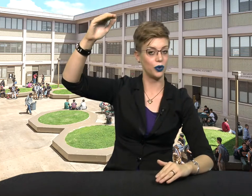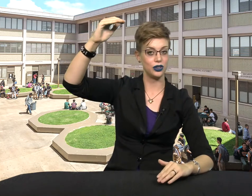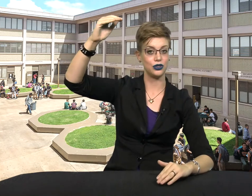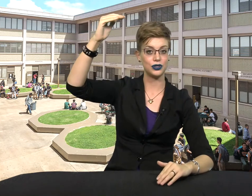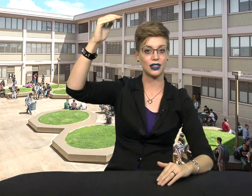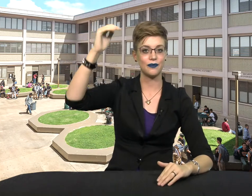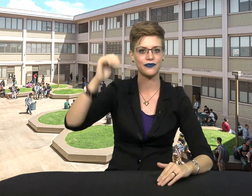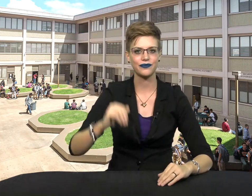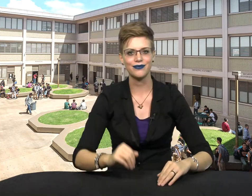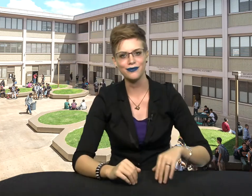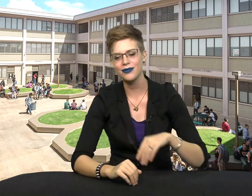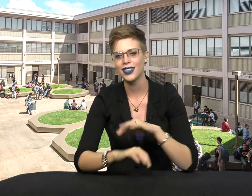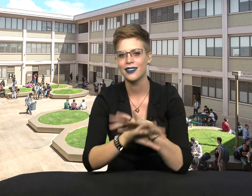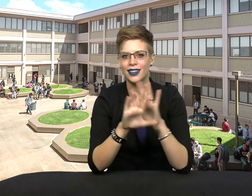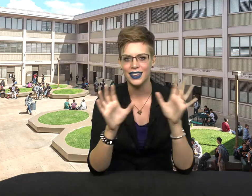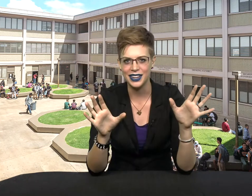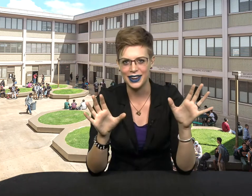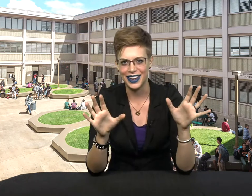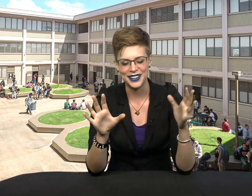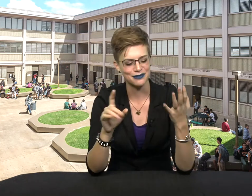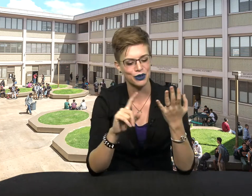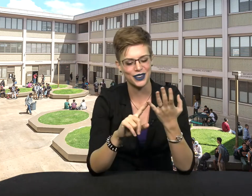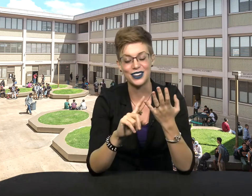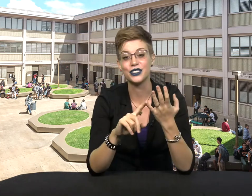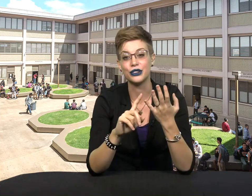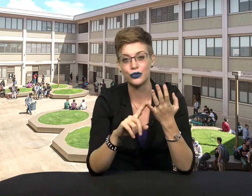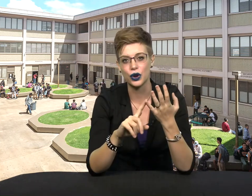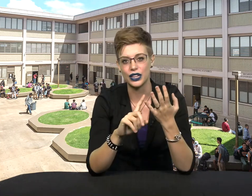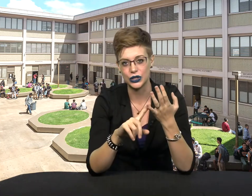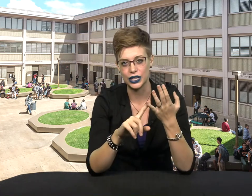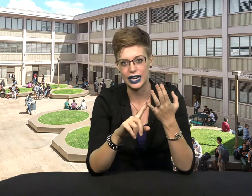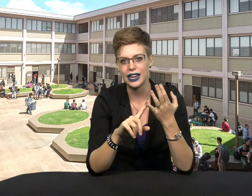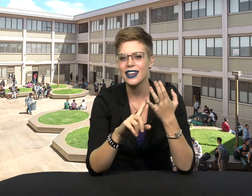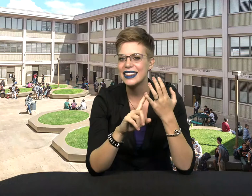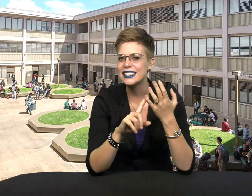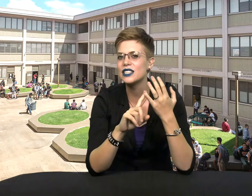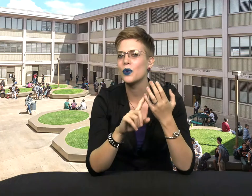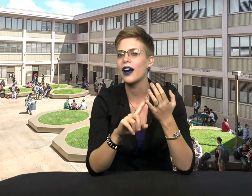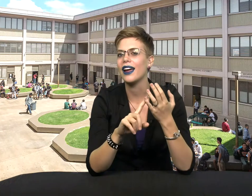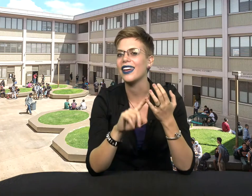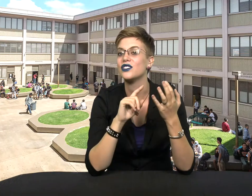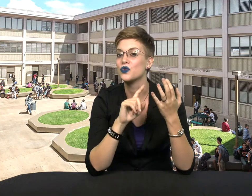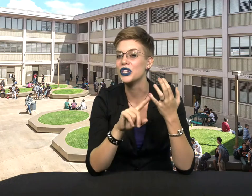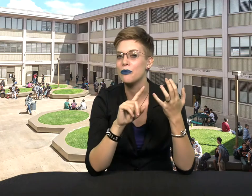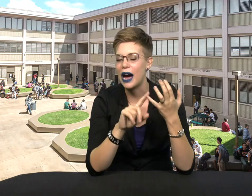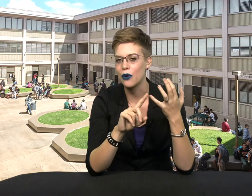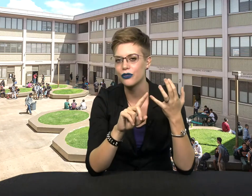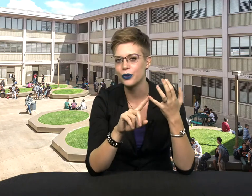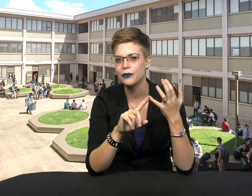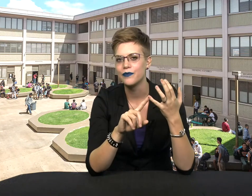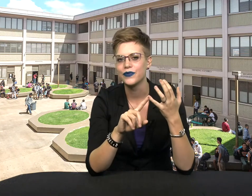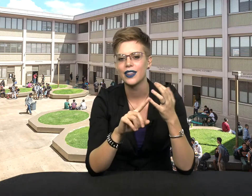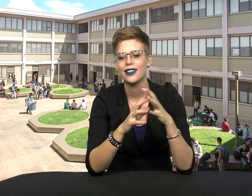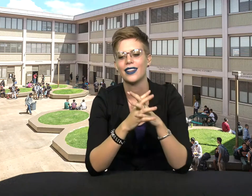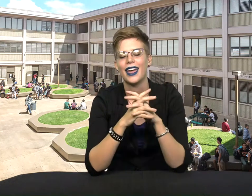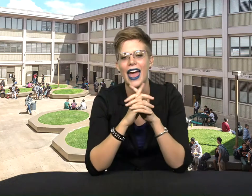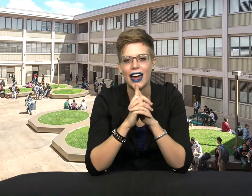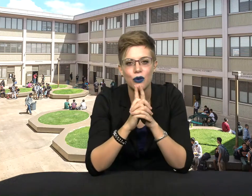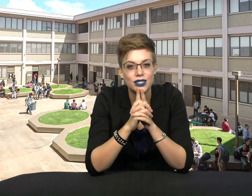you do see them. In any case, moving on to the fourth ingredient. This is where it gets really powerful. And I will tell